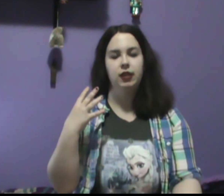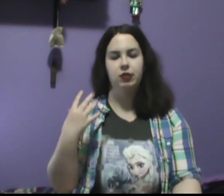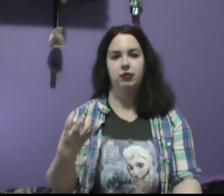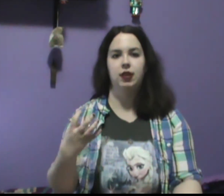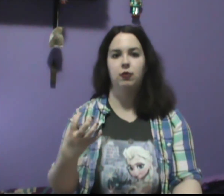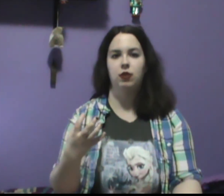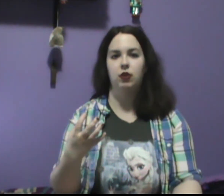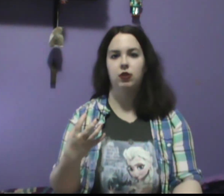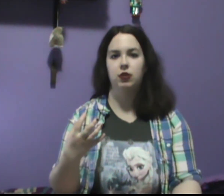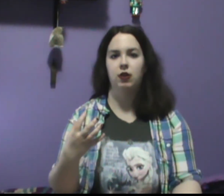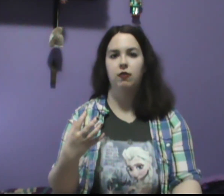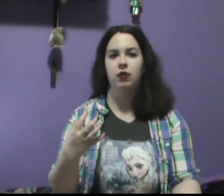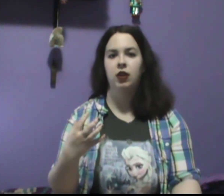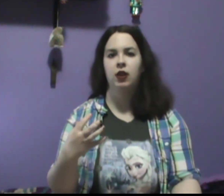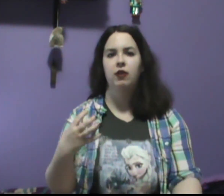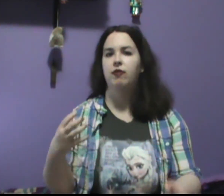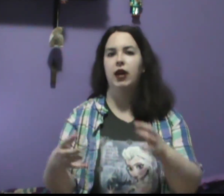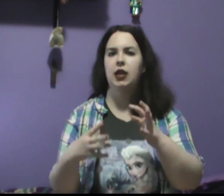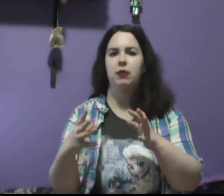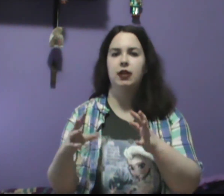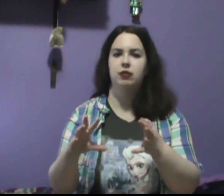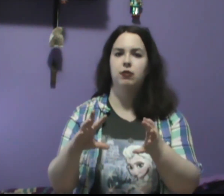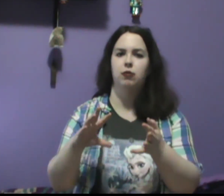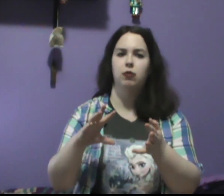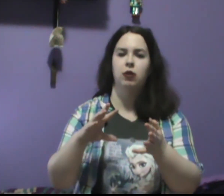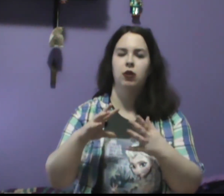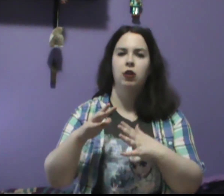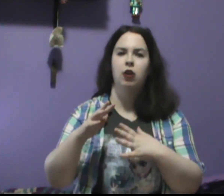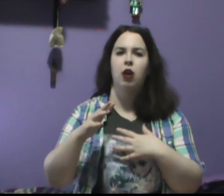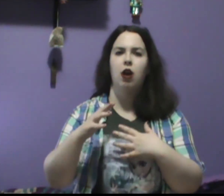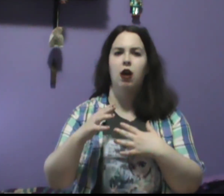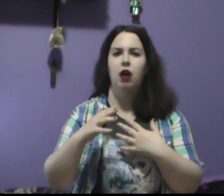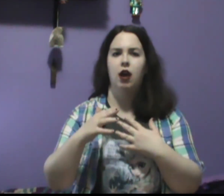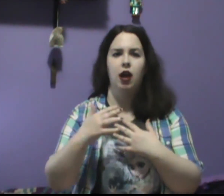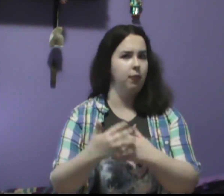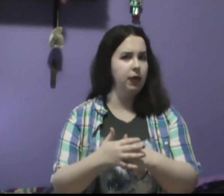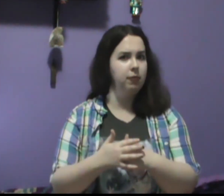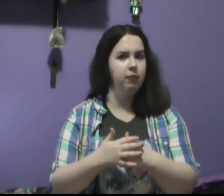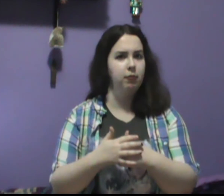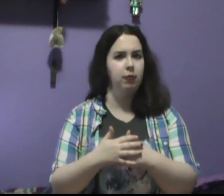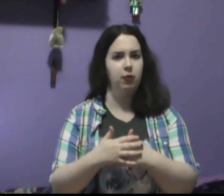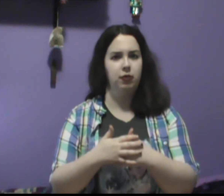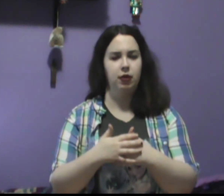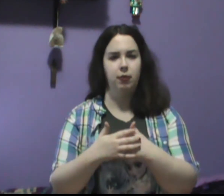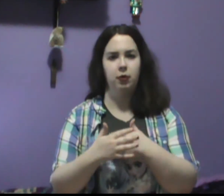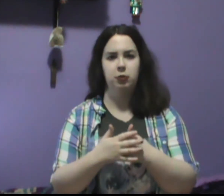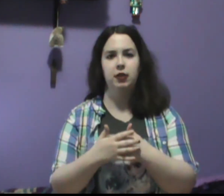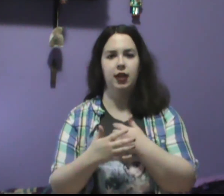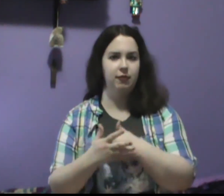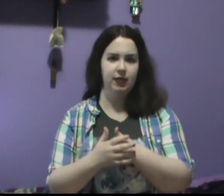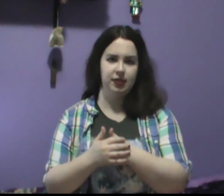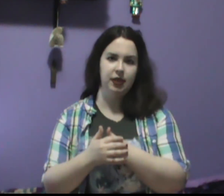interesting with her sort of finding ways to uh, help him both emotionally and physically